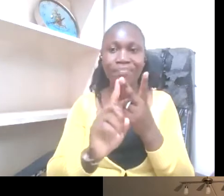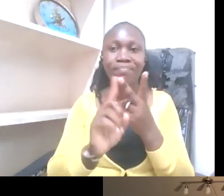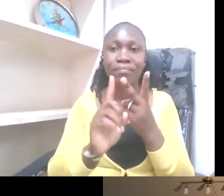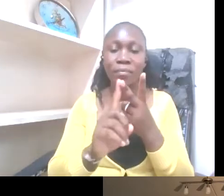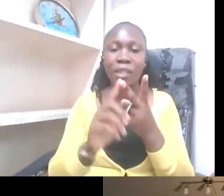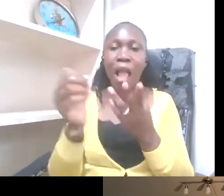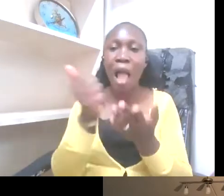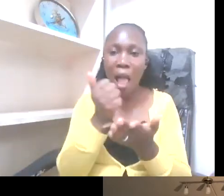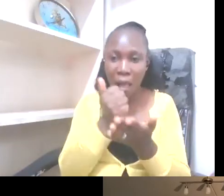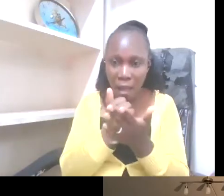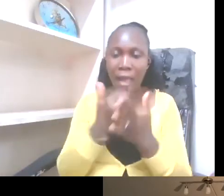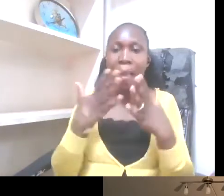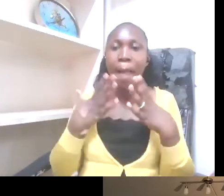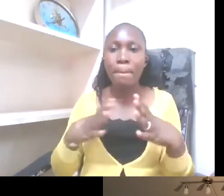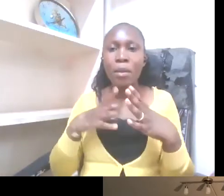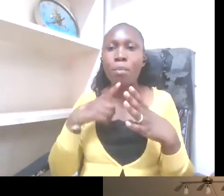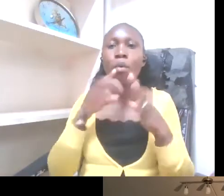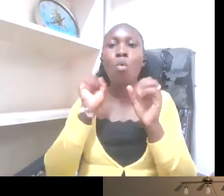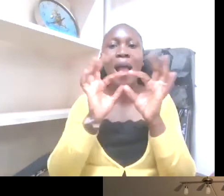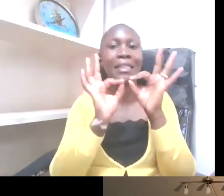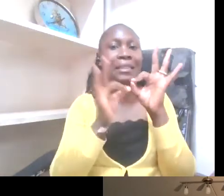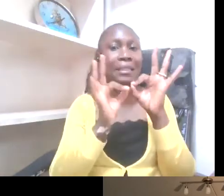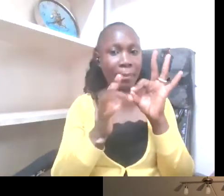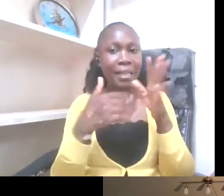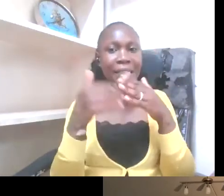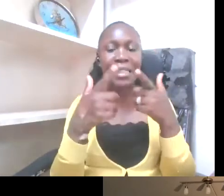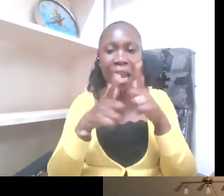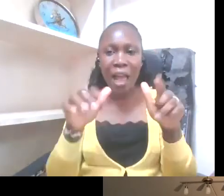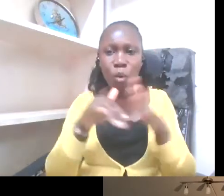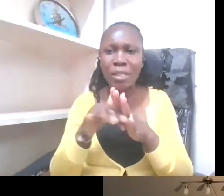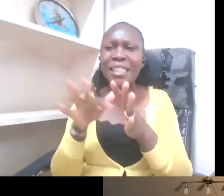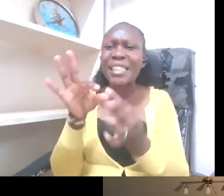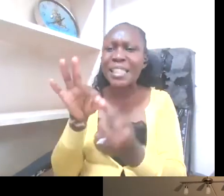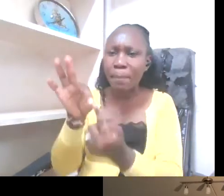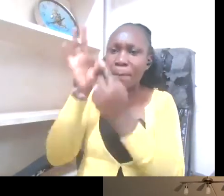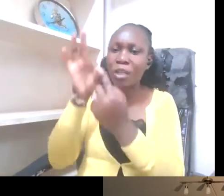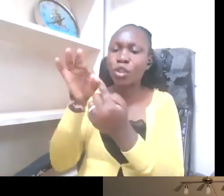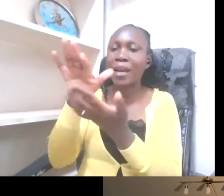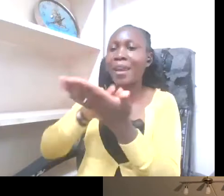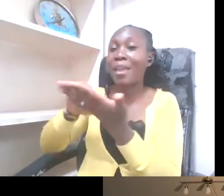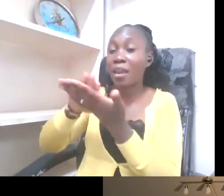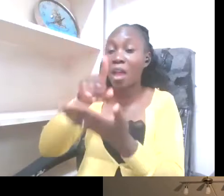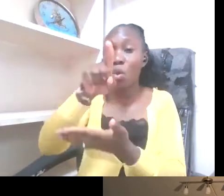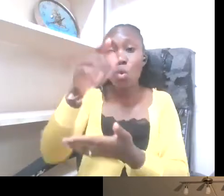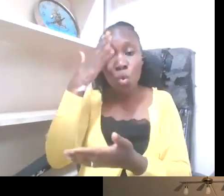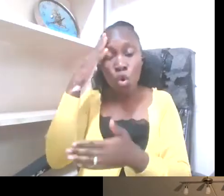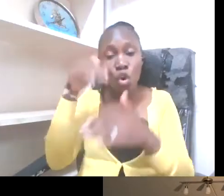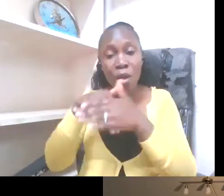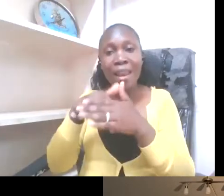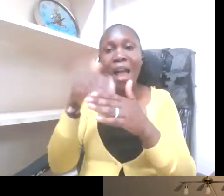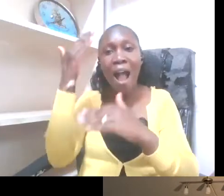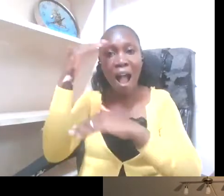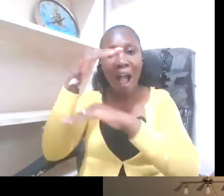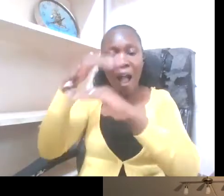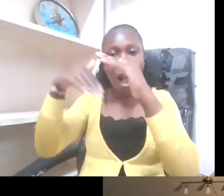who interpret sign language in specialized fields. As you know, in higher education, we have technical words for different